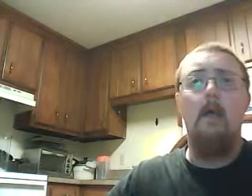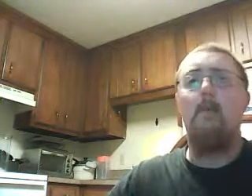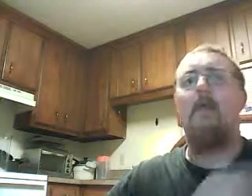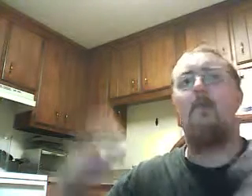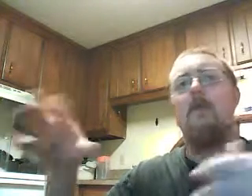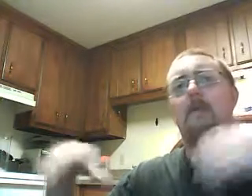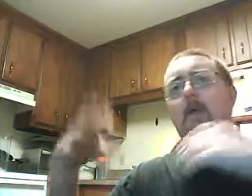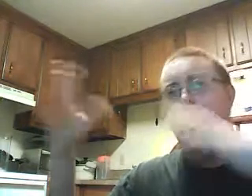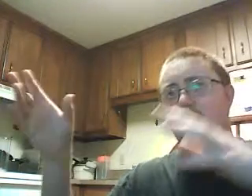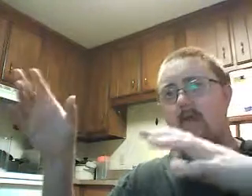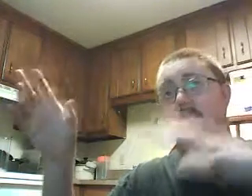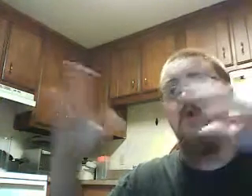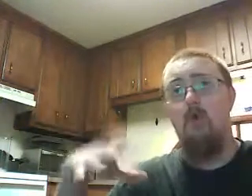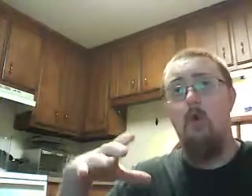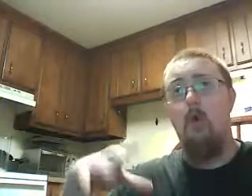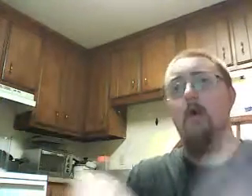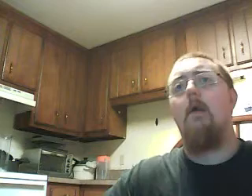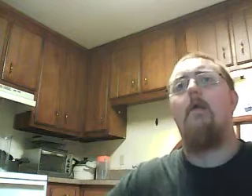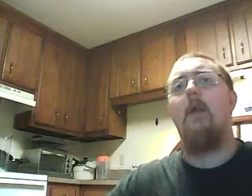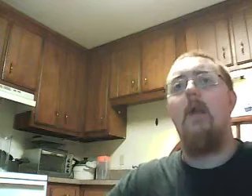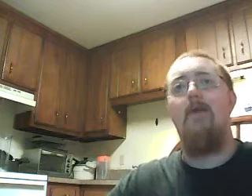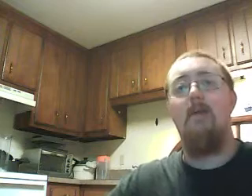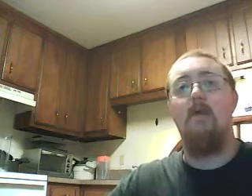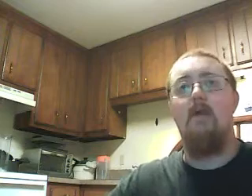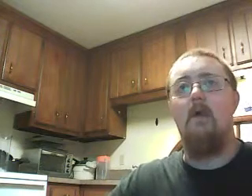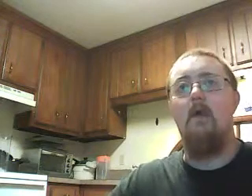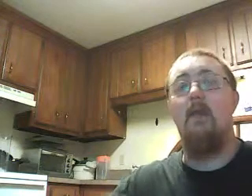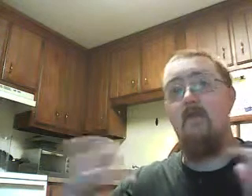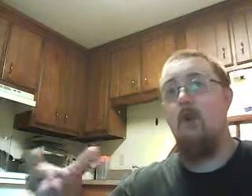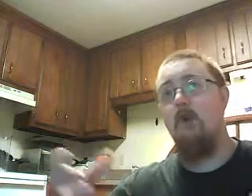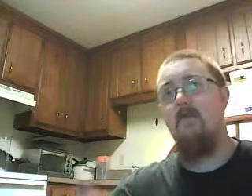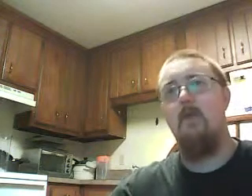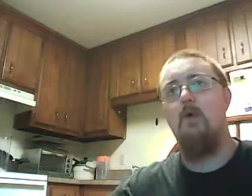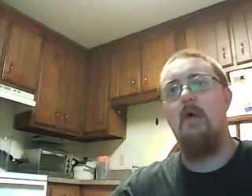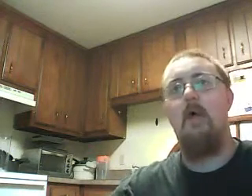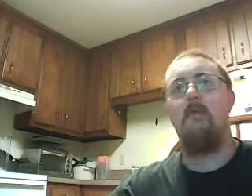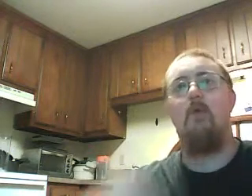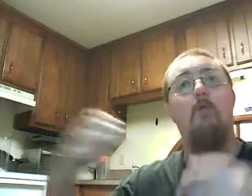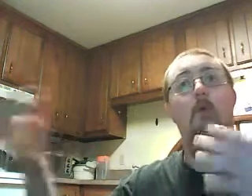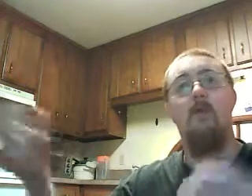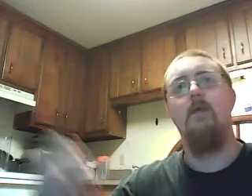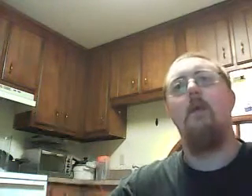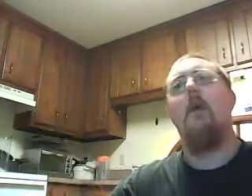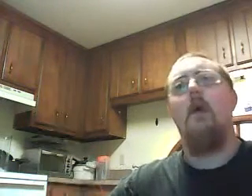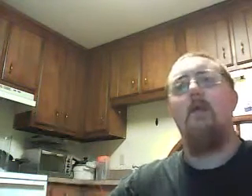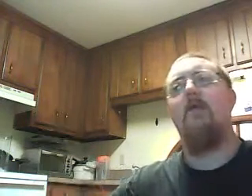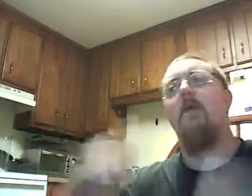But after you get so many credits in the store, they have Amazon.com gift cards available at certain points. Um, you have to get